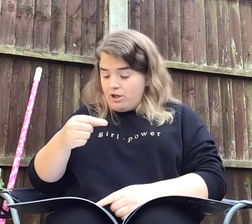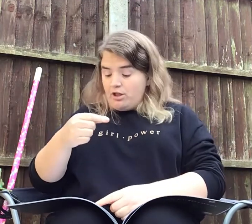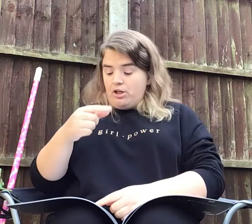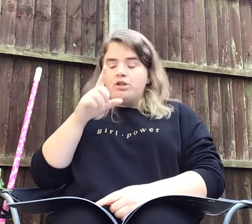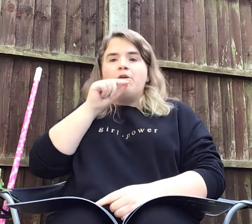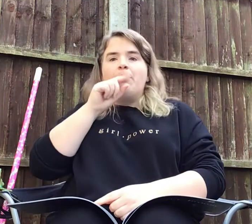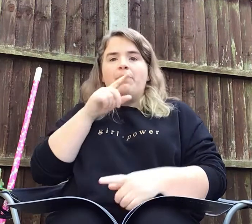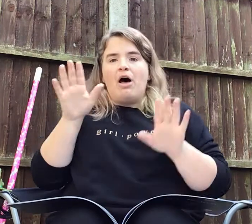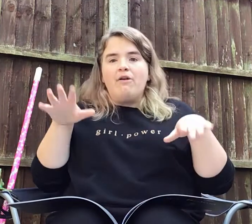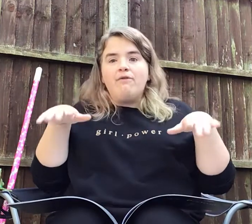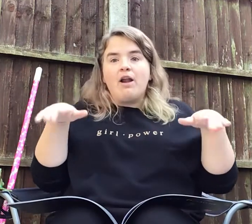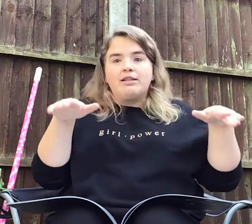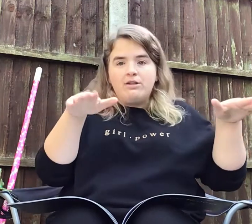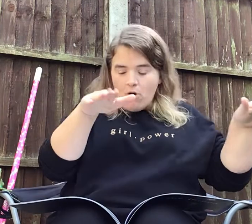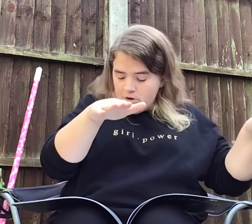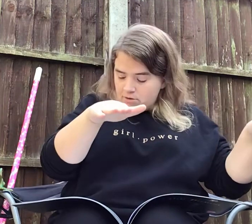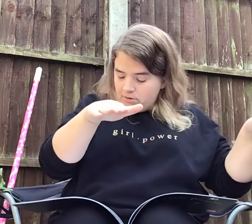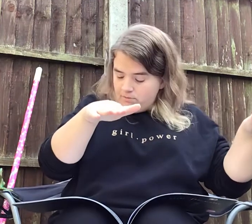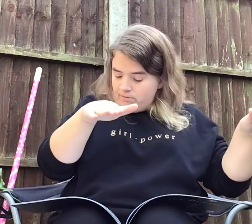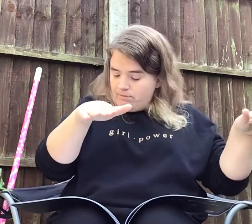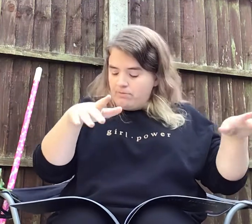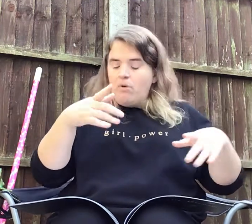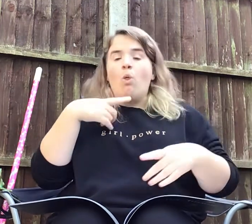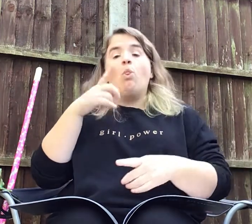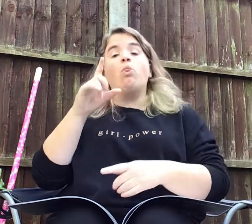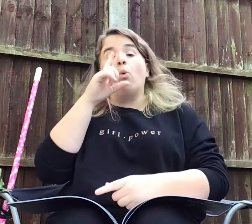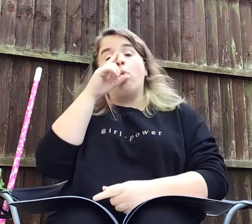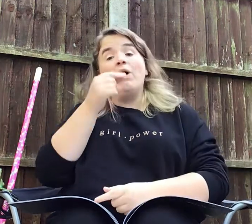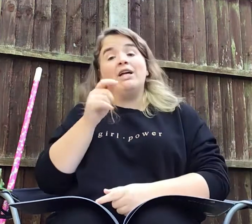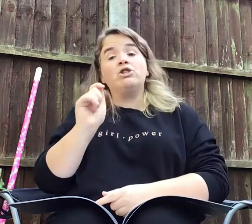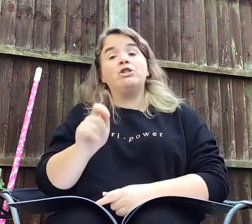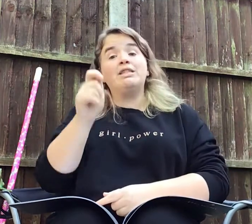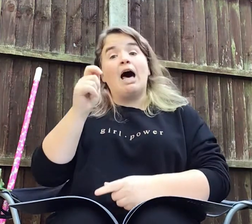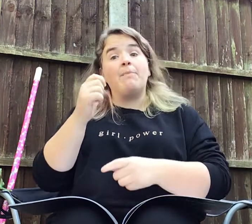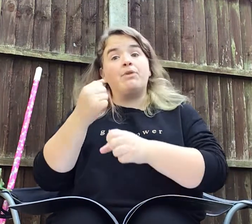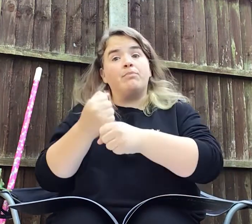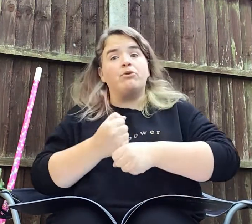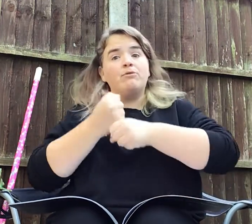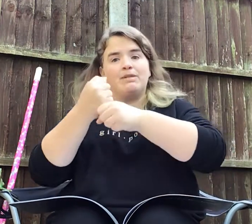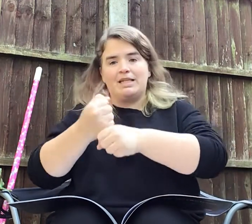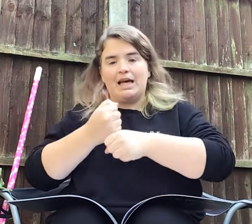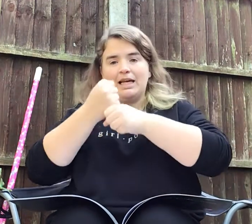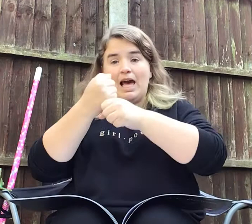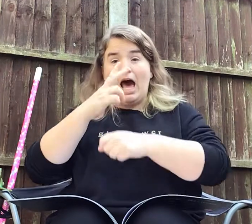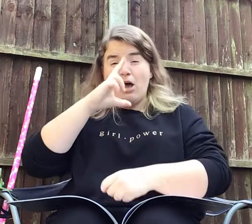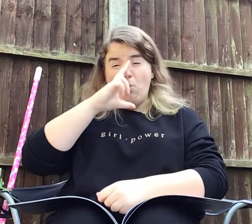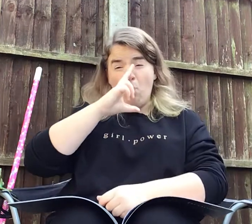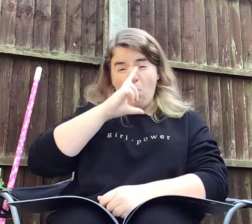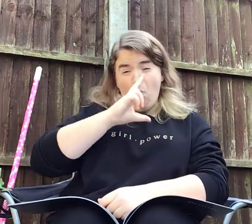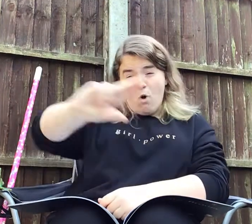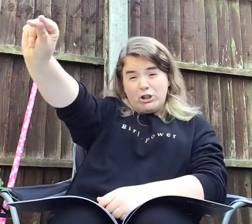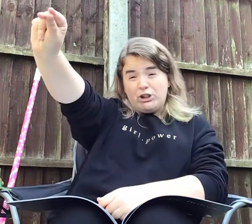So the bird fluttered on. The witch tapped the broomstick and whoosh!